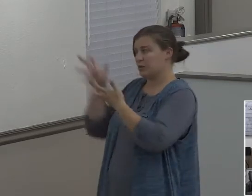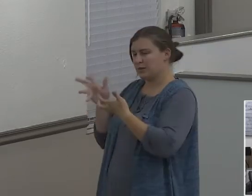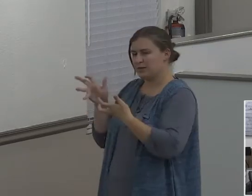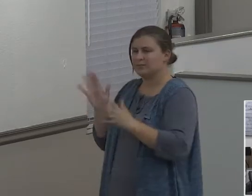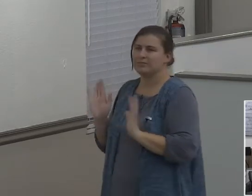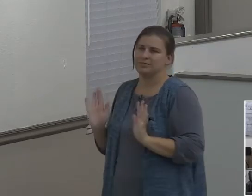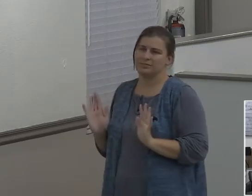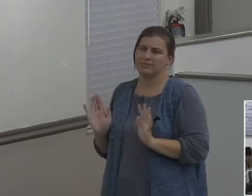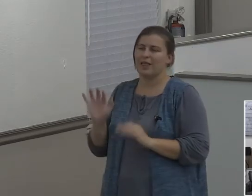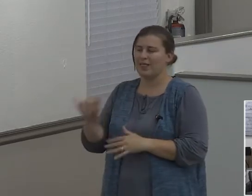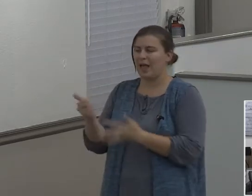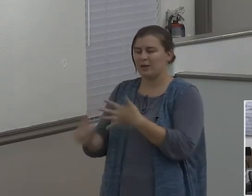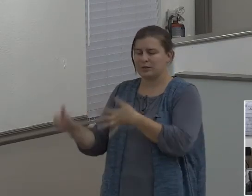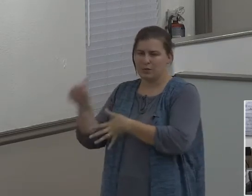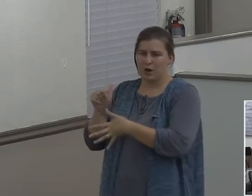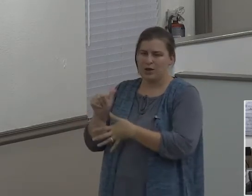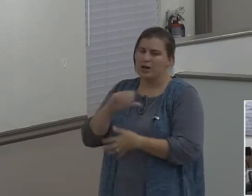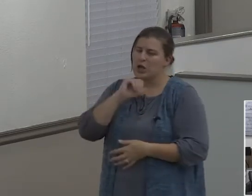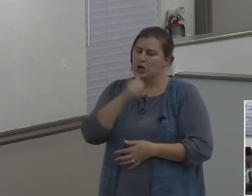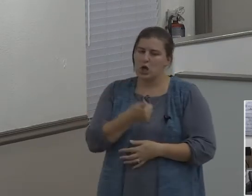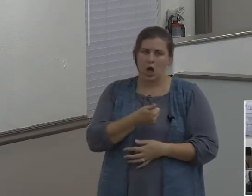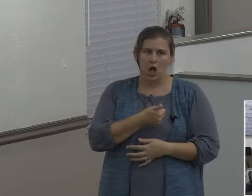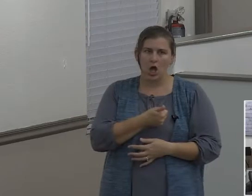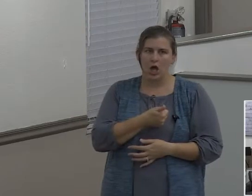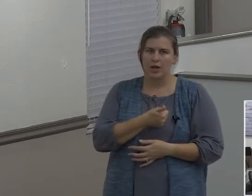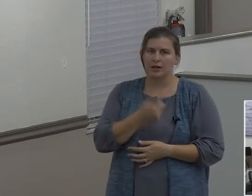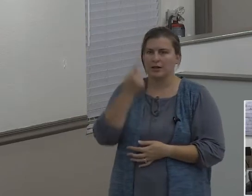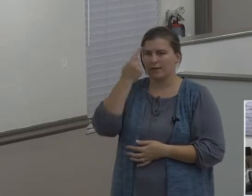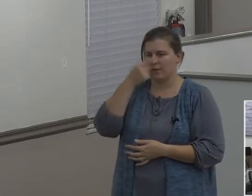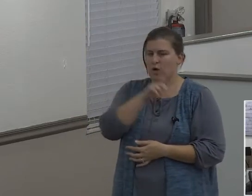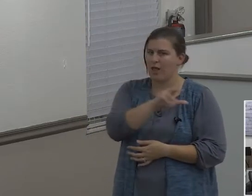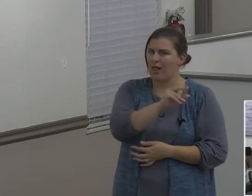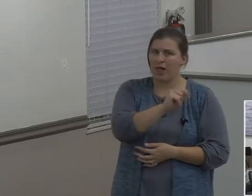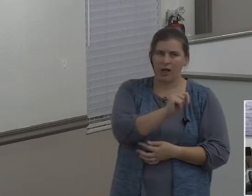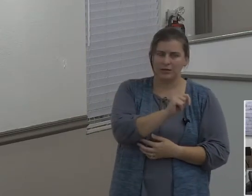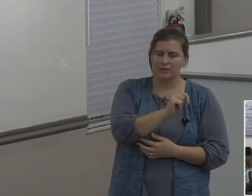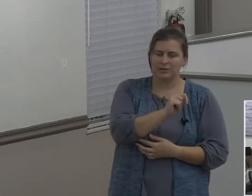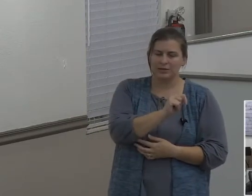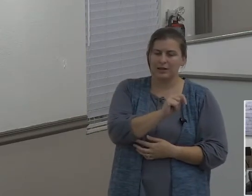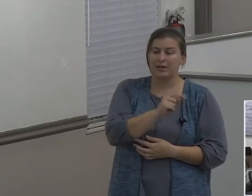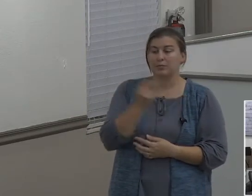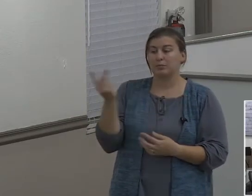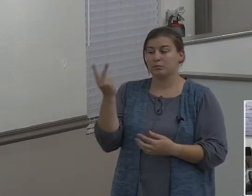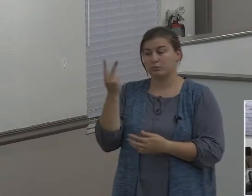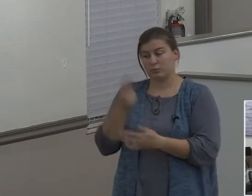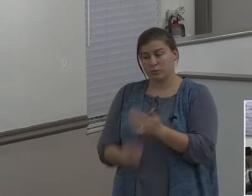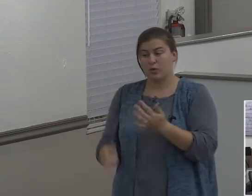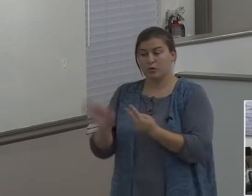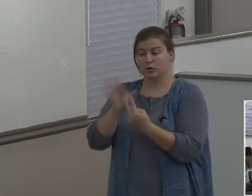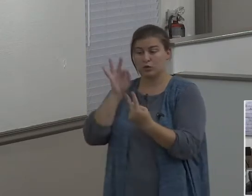but not for Lot. They simply chose differently. That's all.